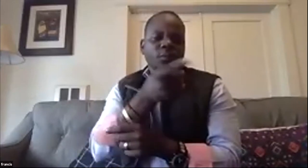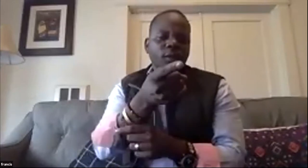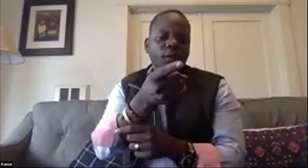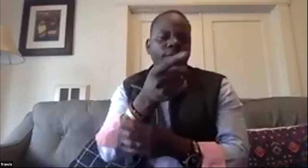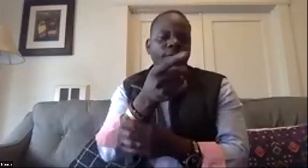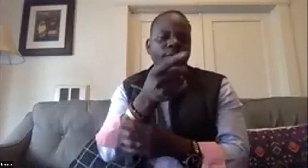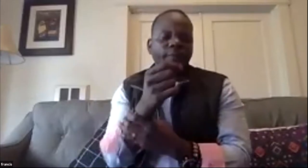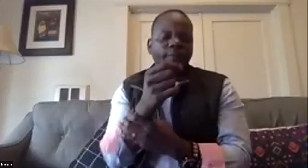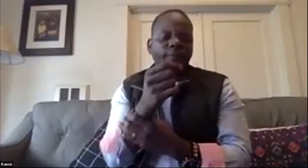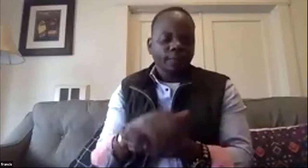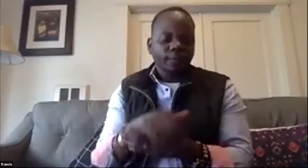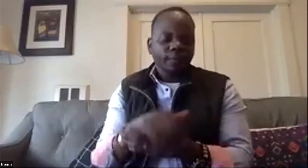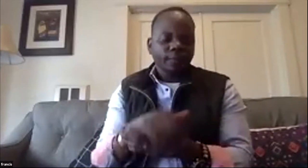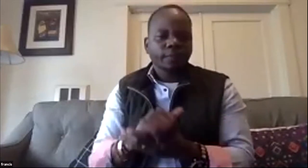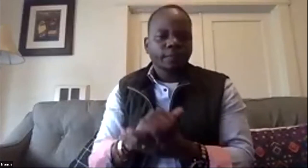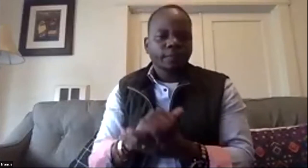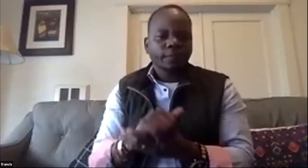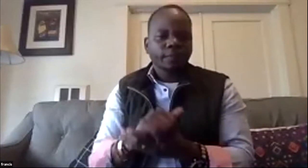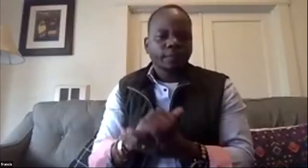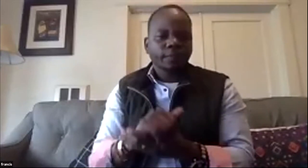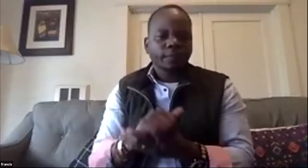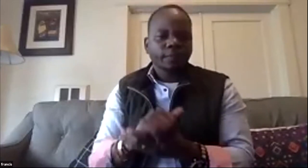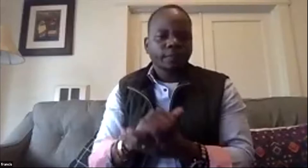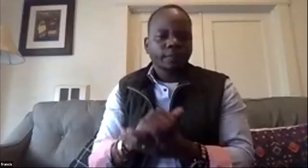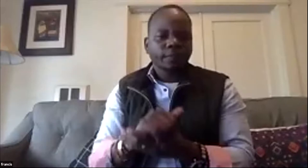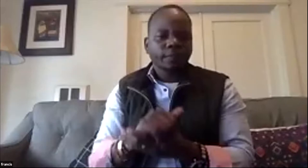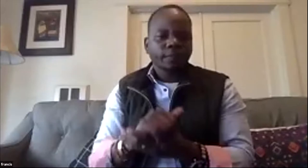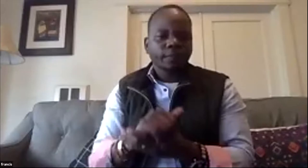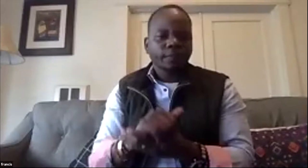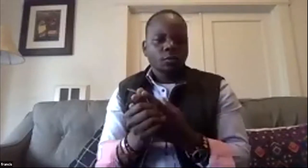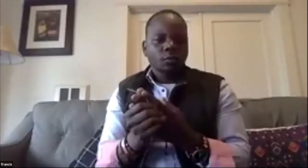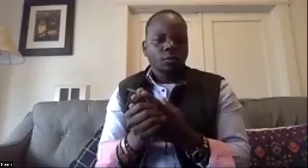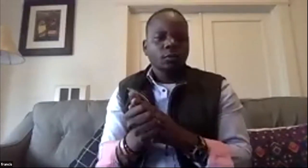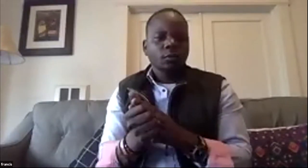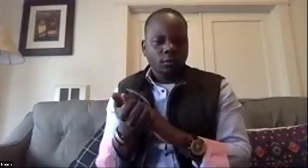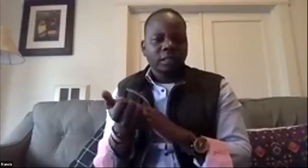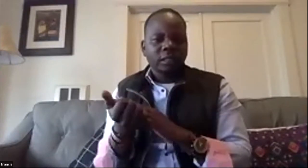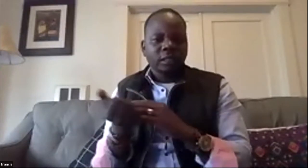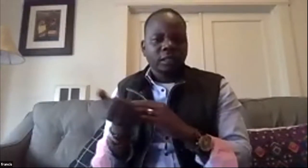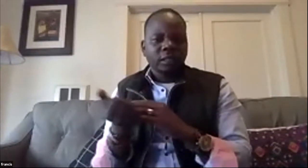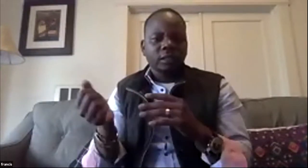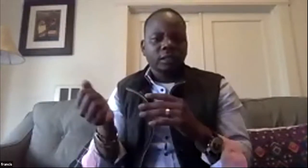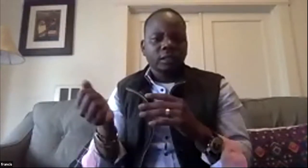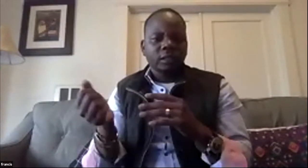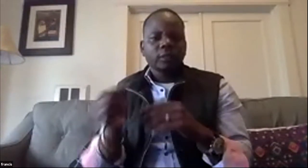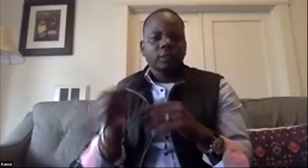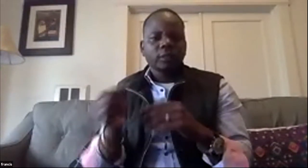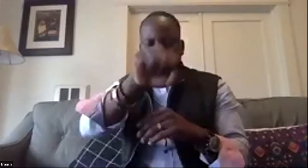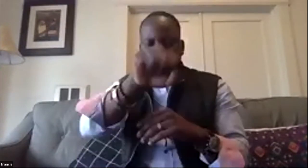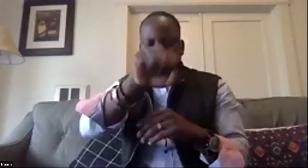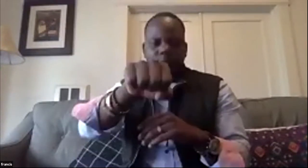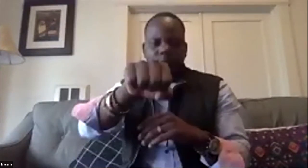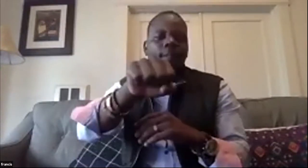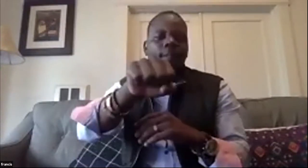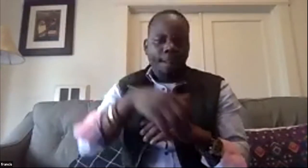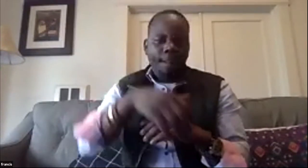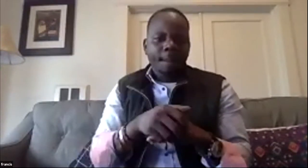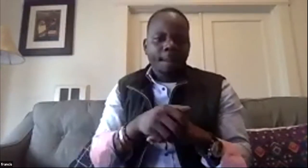heila so the safe house say more your